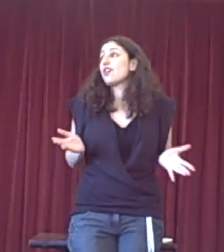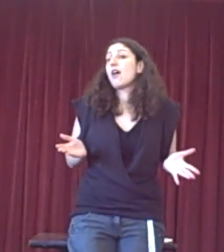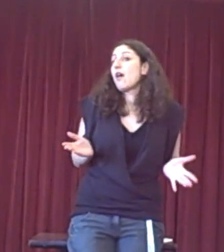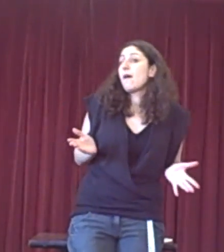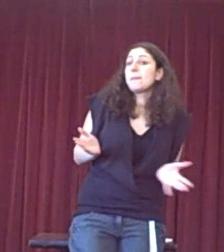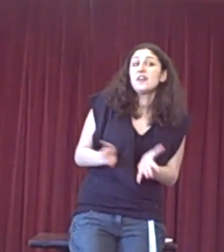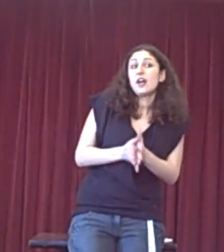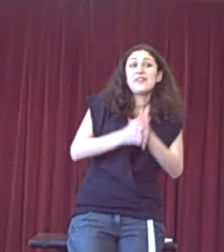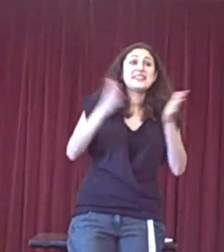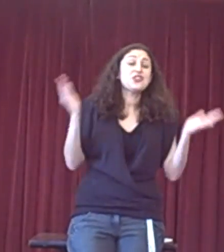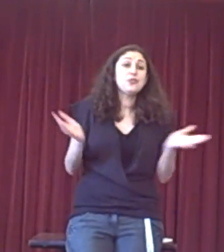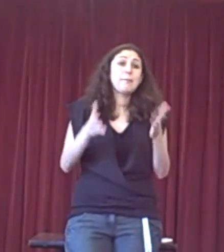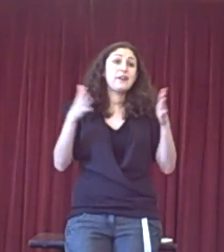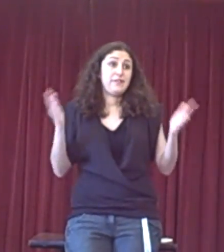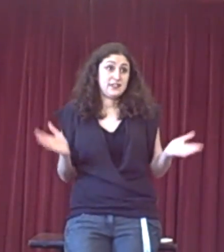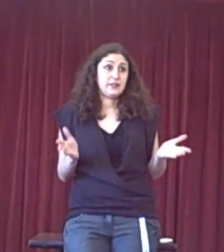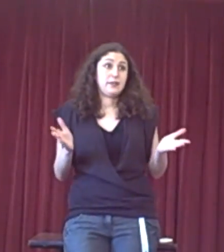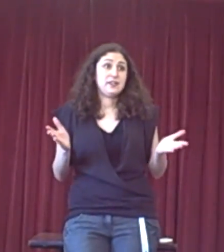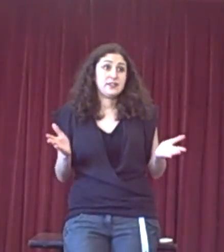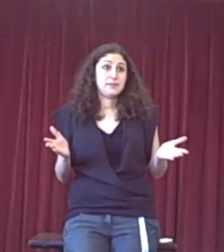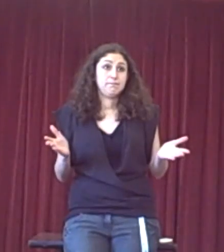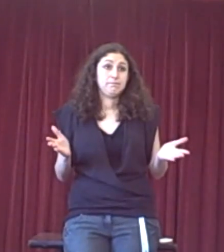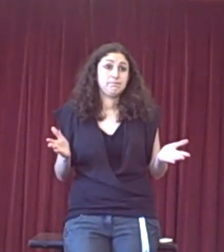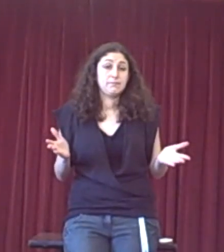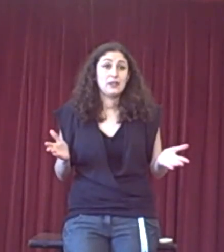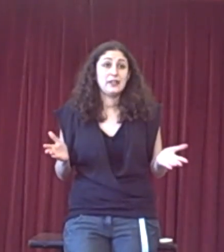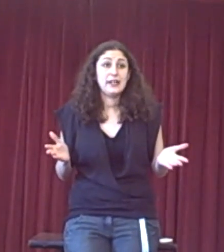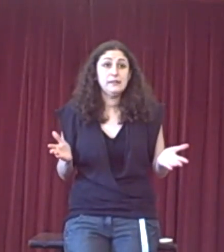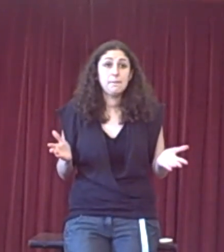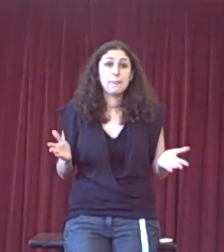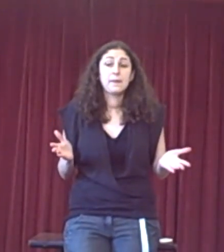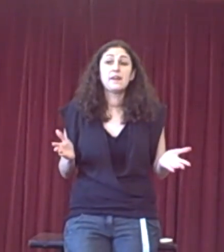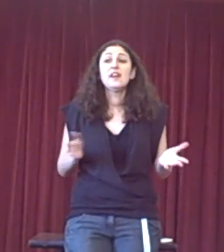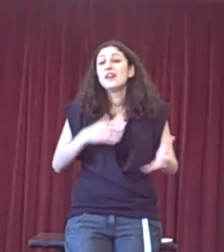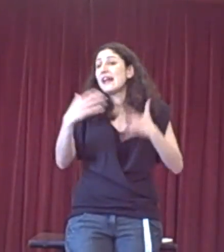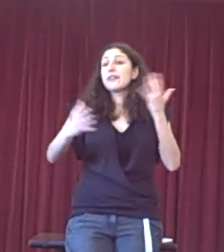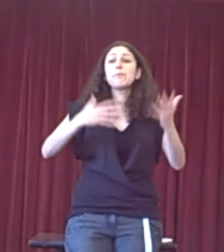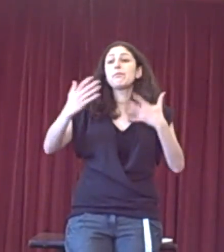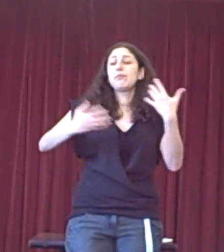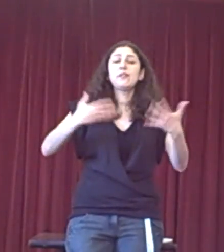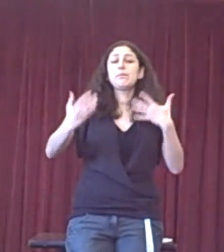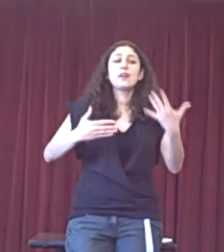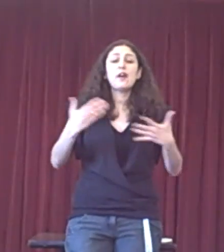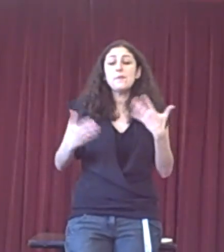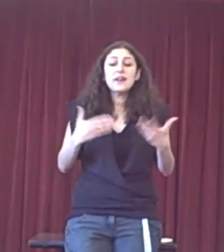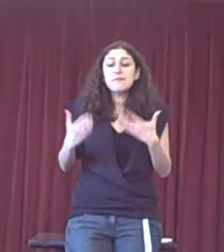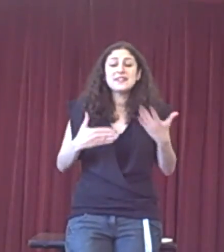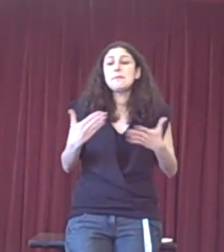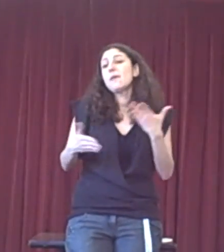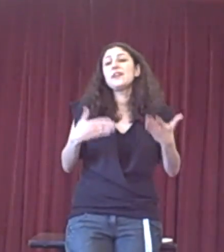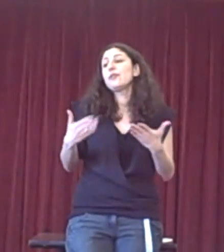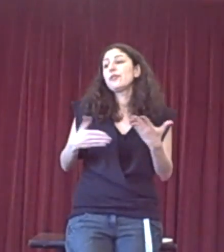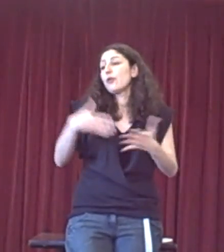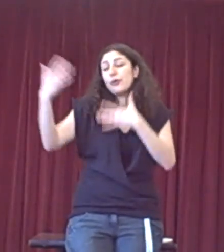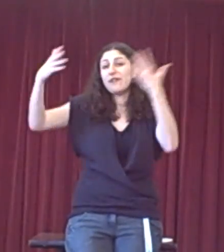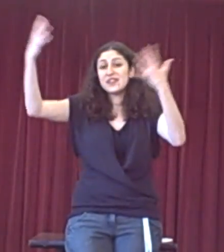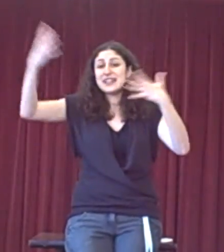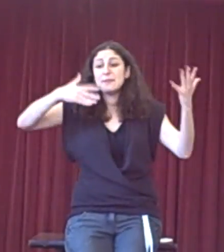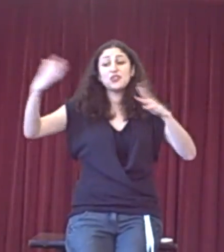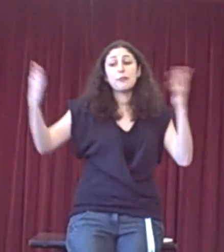are kind of additional benefits arguments, okay? Now, the opening government team might not, or whoever the team is you're